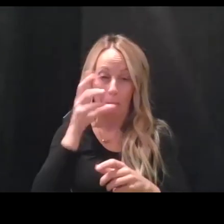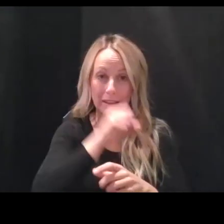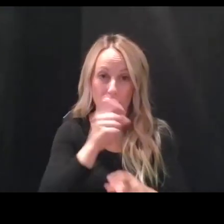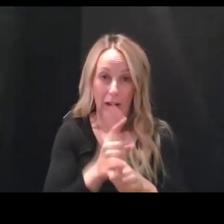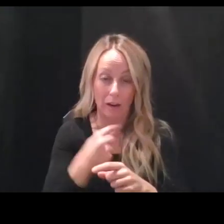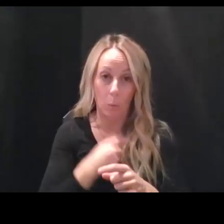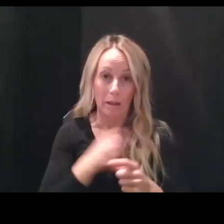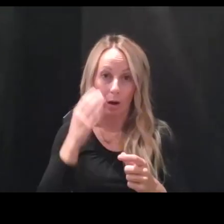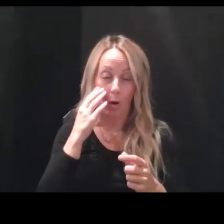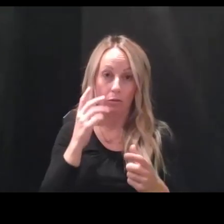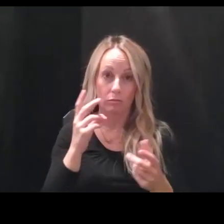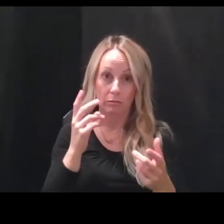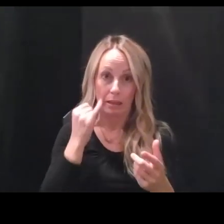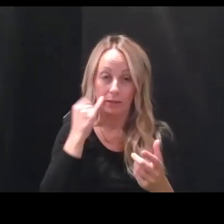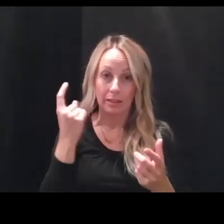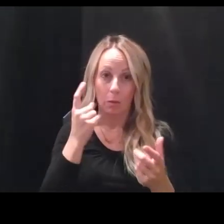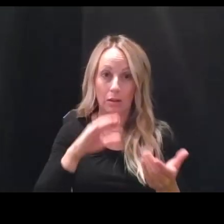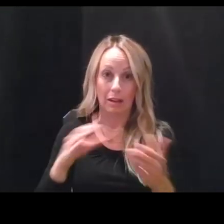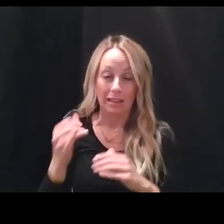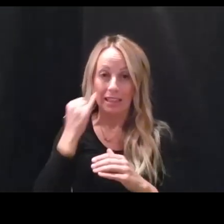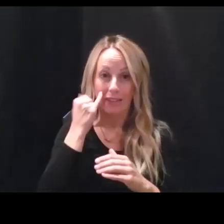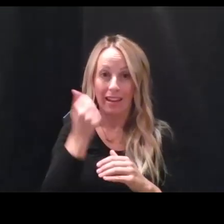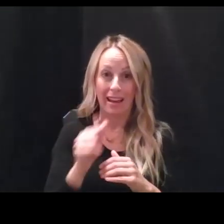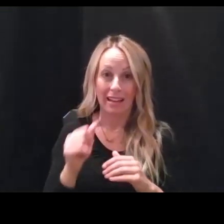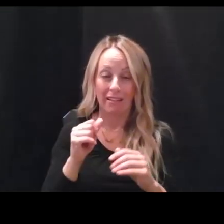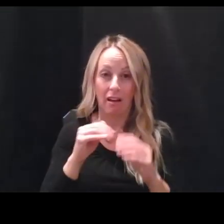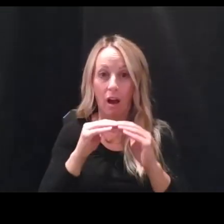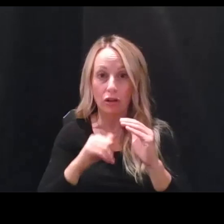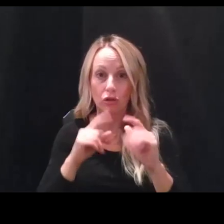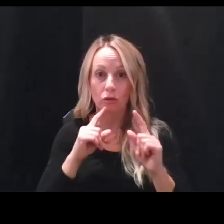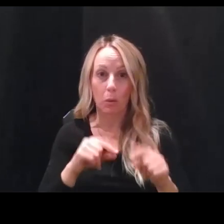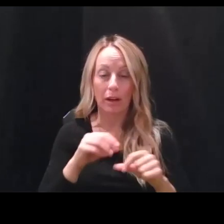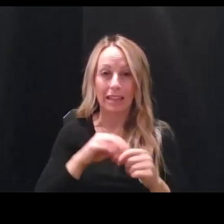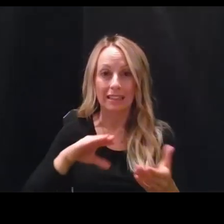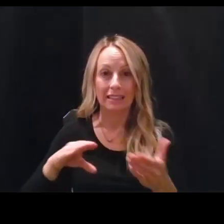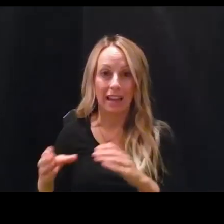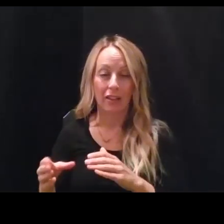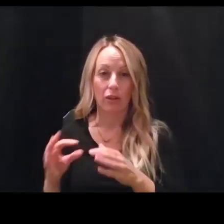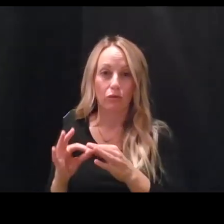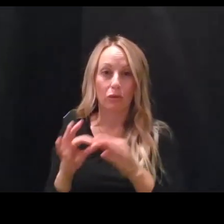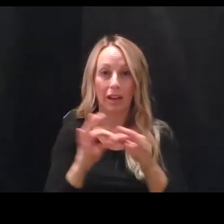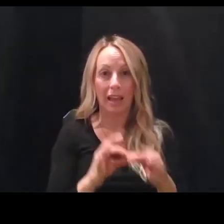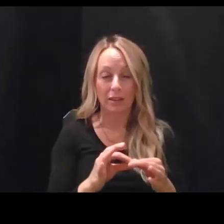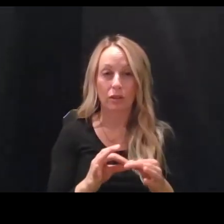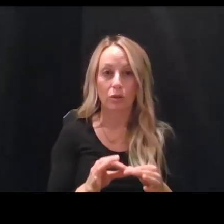we think that any under-reporting in deaths relates to, uh, uh, couple of